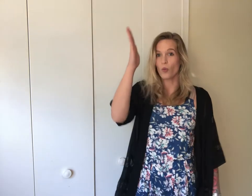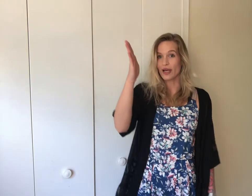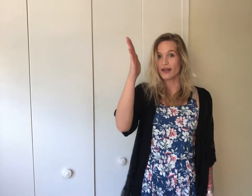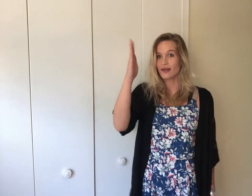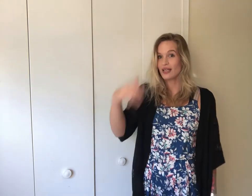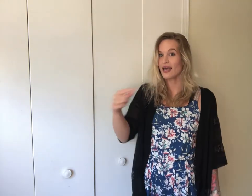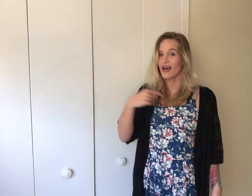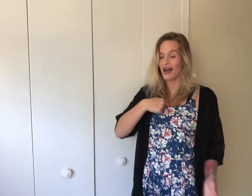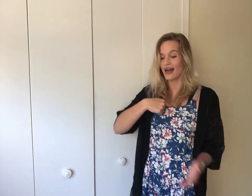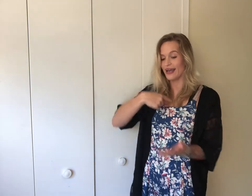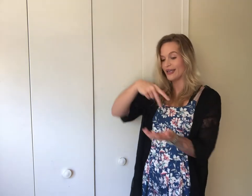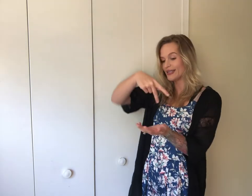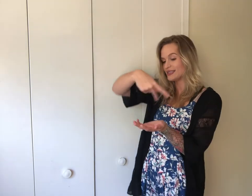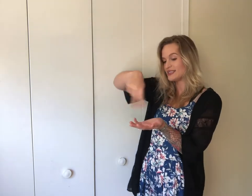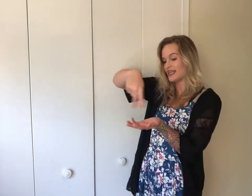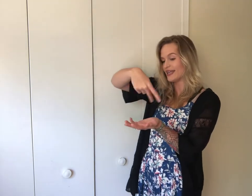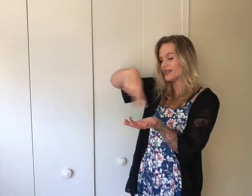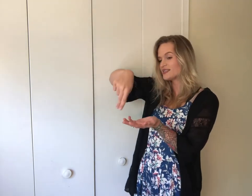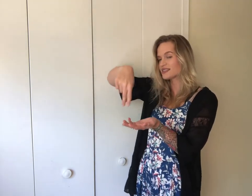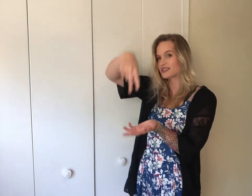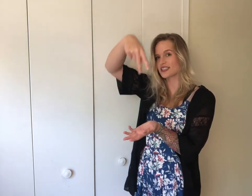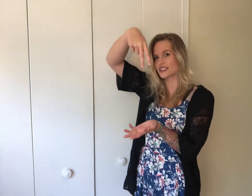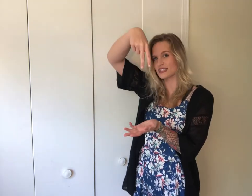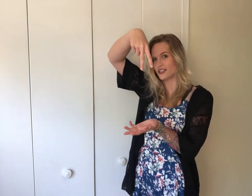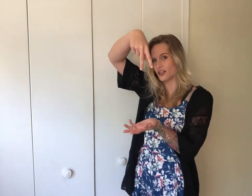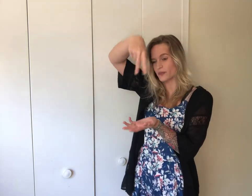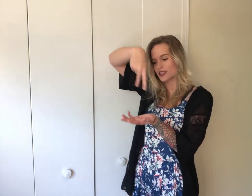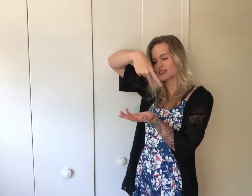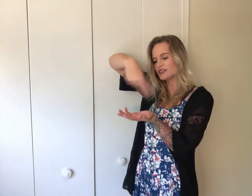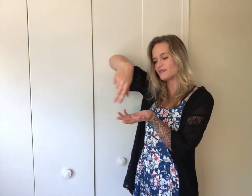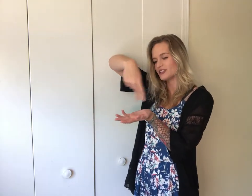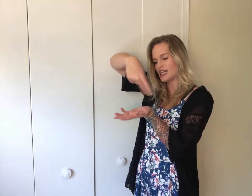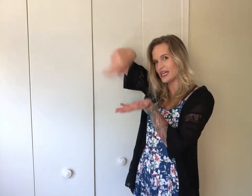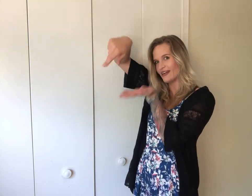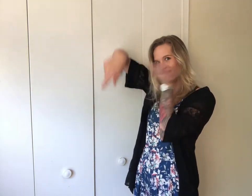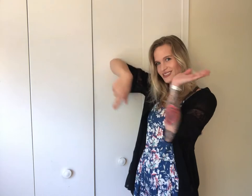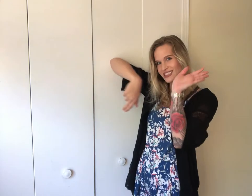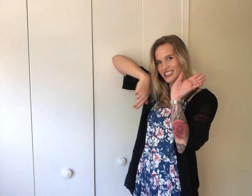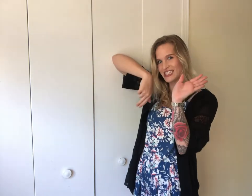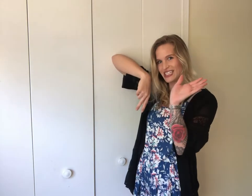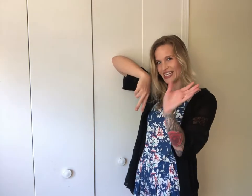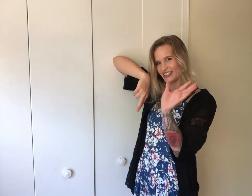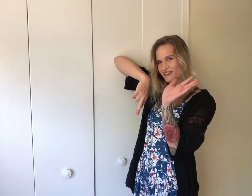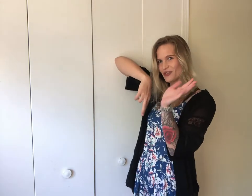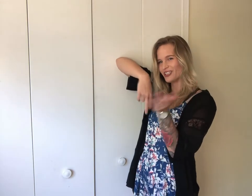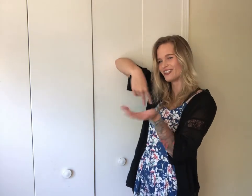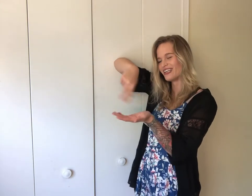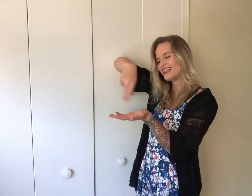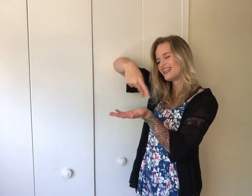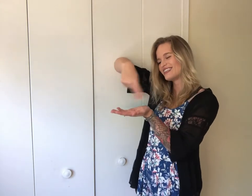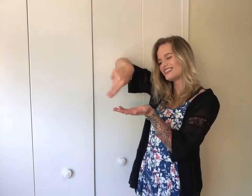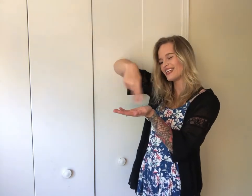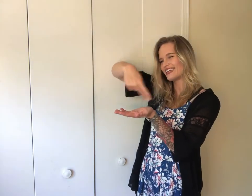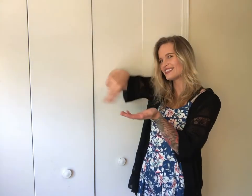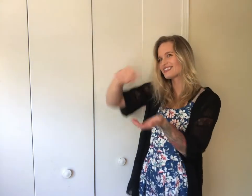Will I dance, so this is a little person, shake it, just like the dance floor, dance,